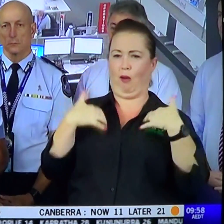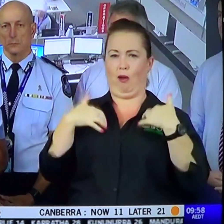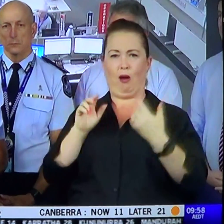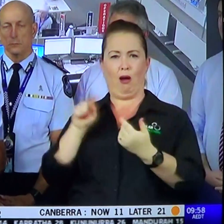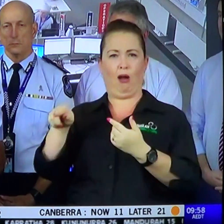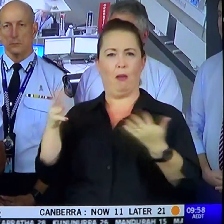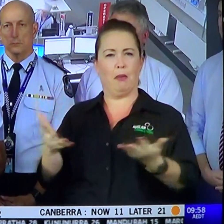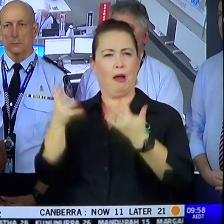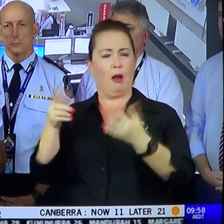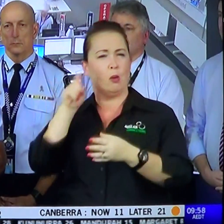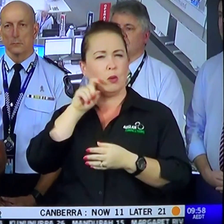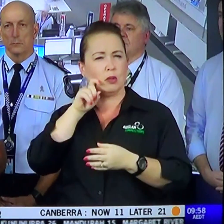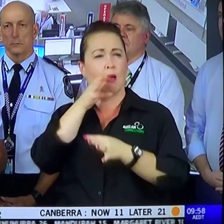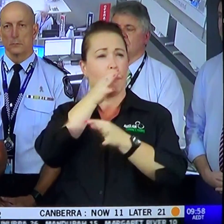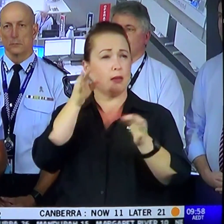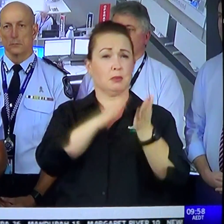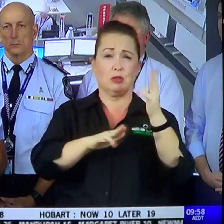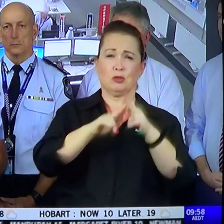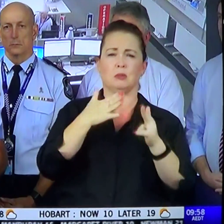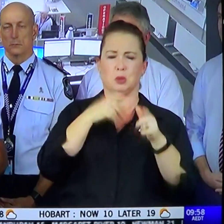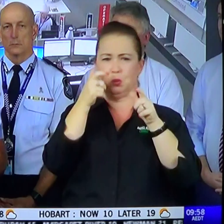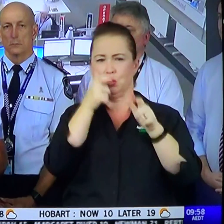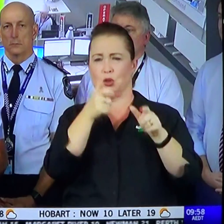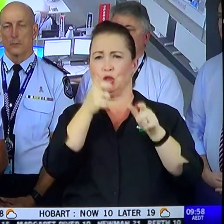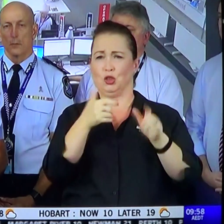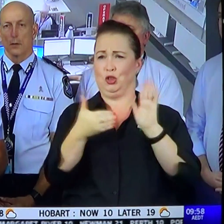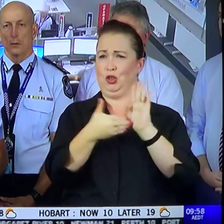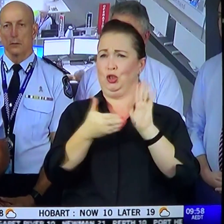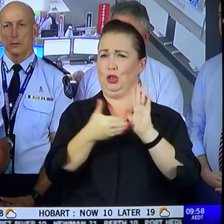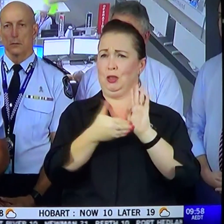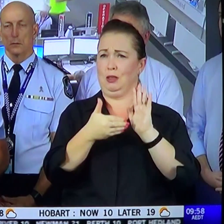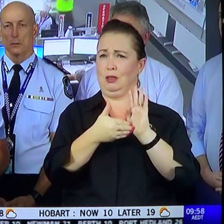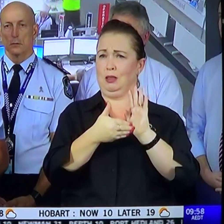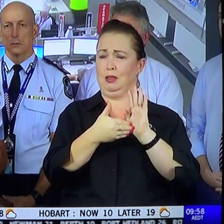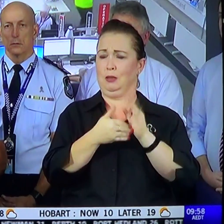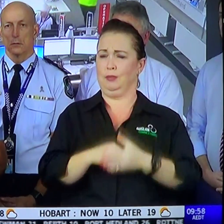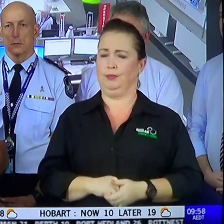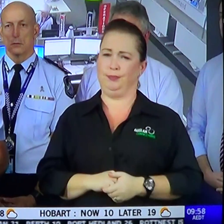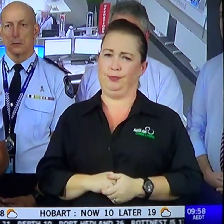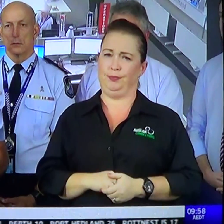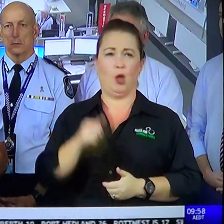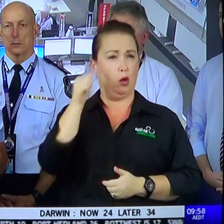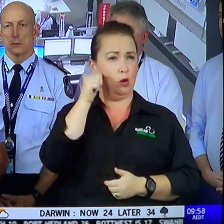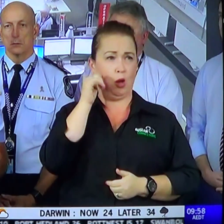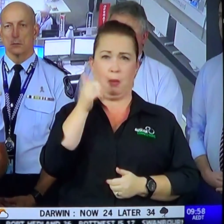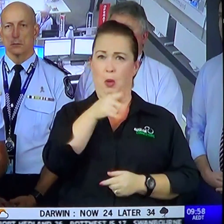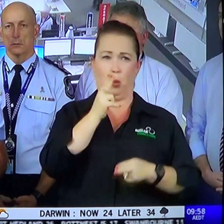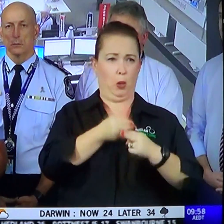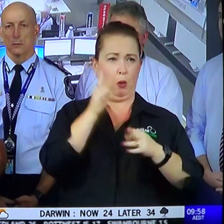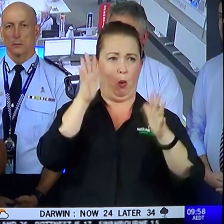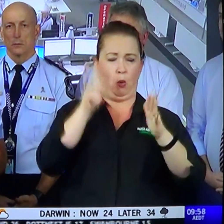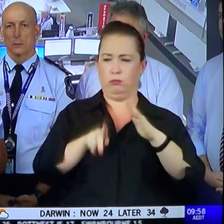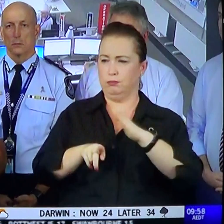particularly those who are caring for young ones today, keep an eye on them. They can quickly... I'm sure that they can quickly get out there